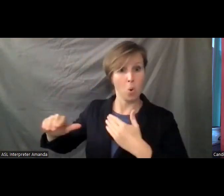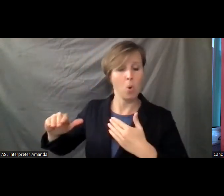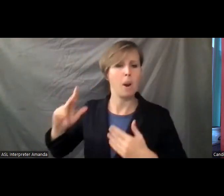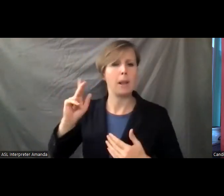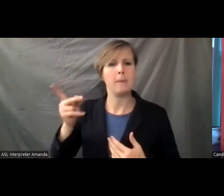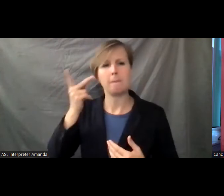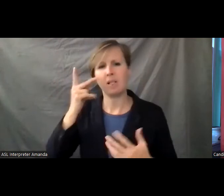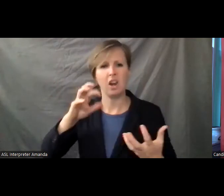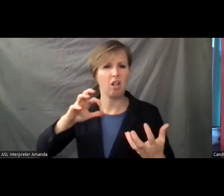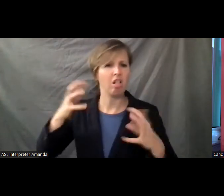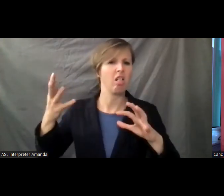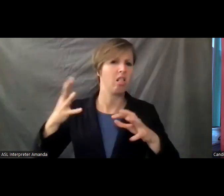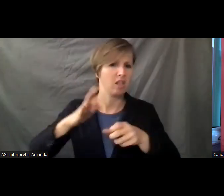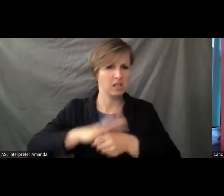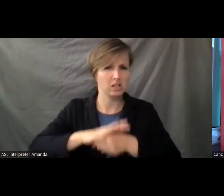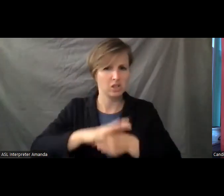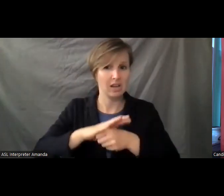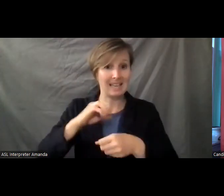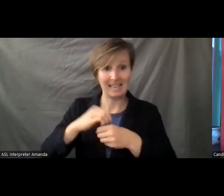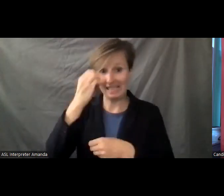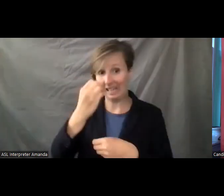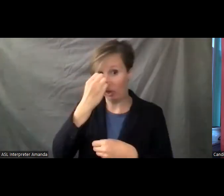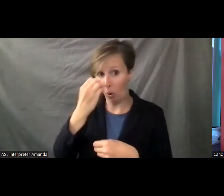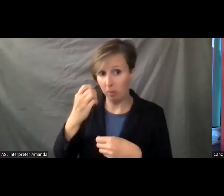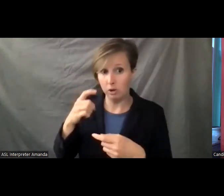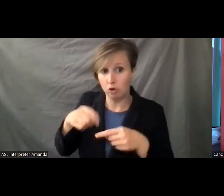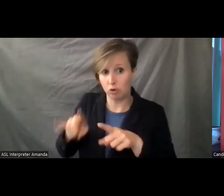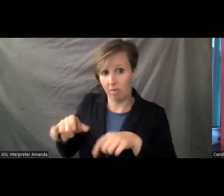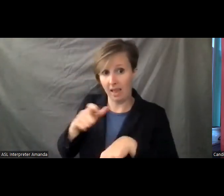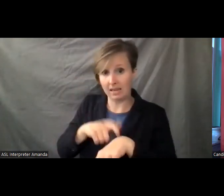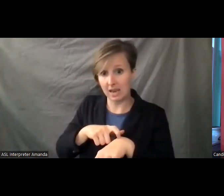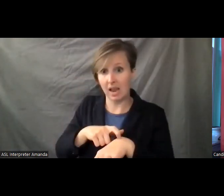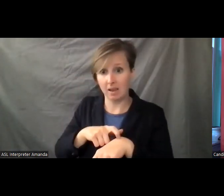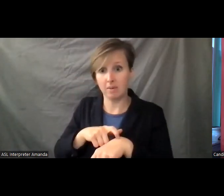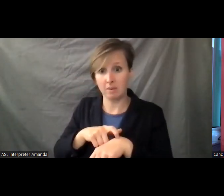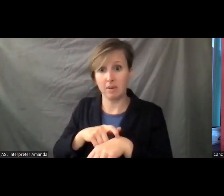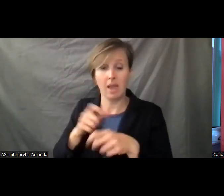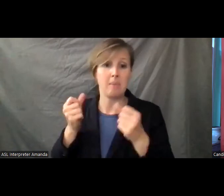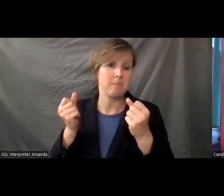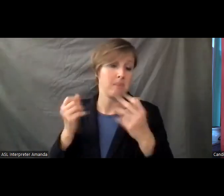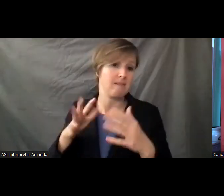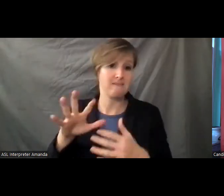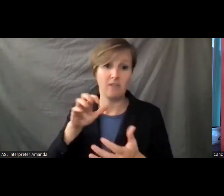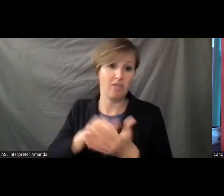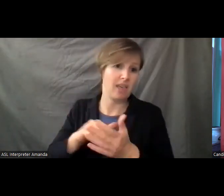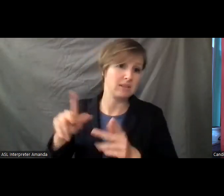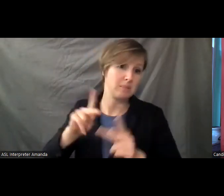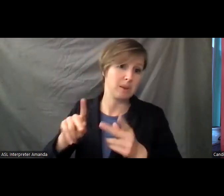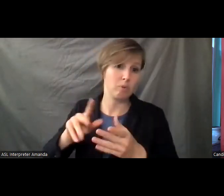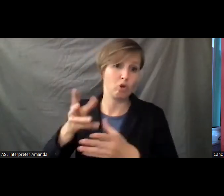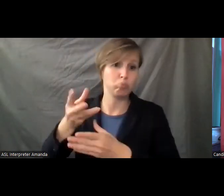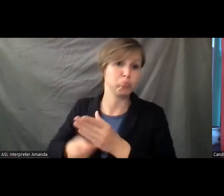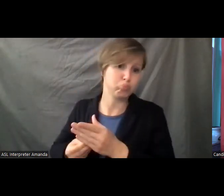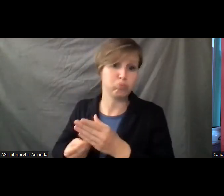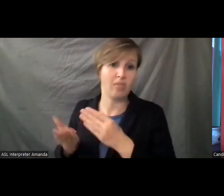where the king of Ethiopia at that time was deposed and shortly after 500,000 Ethiopia lost their lives. You know, when people